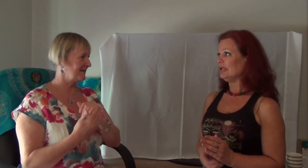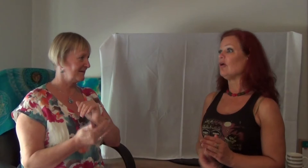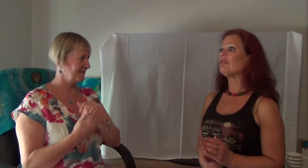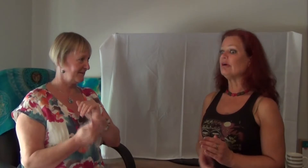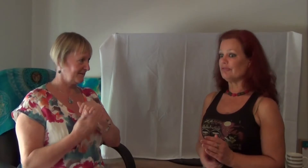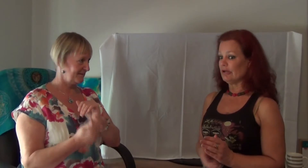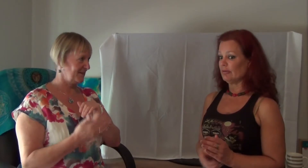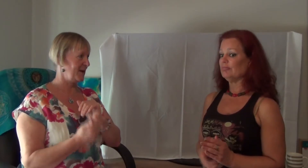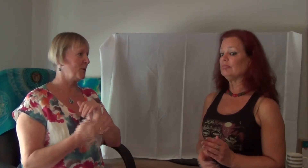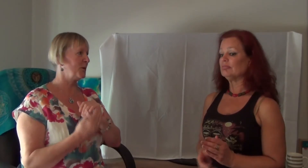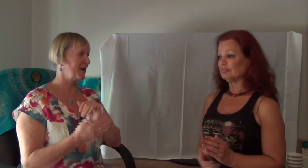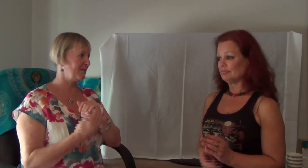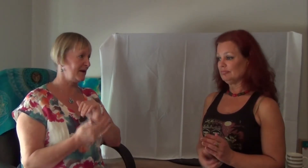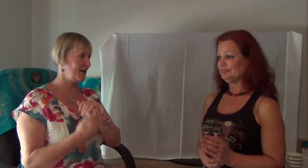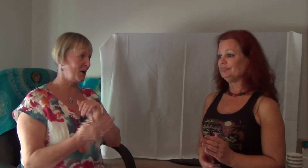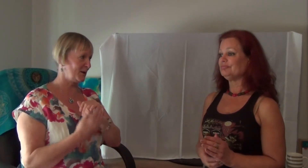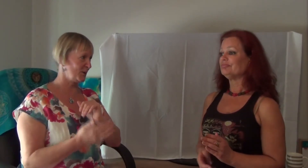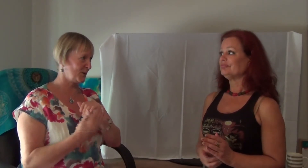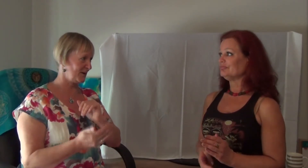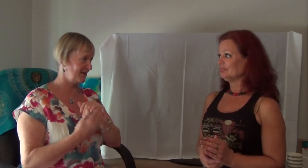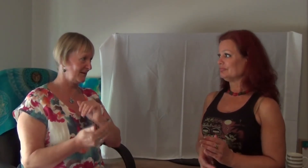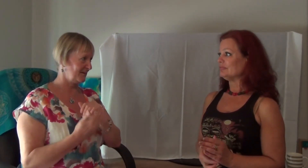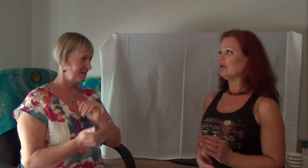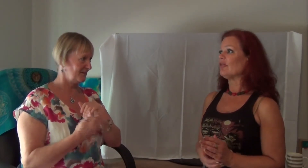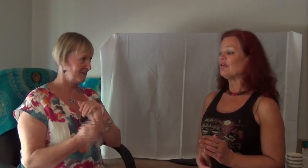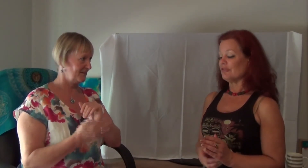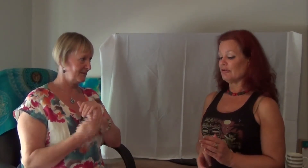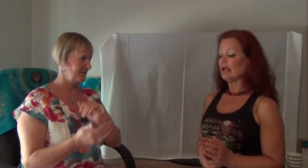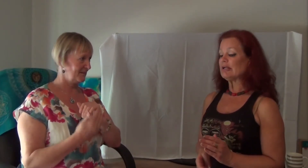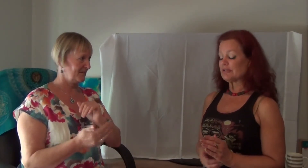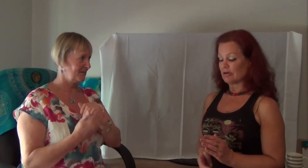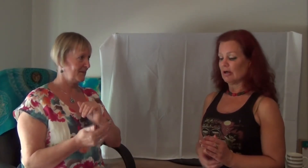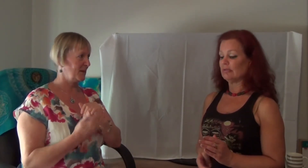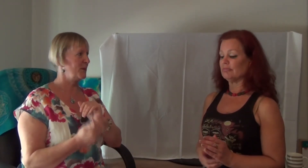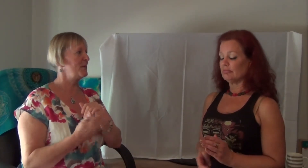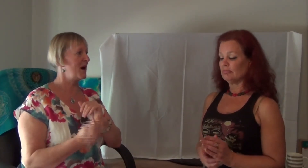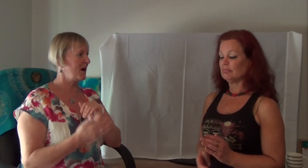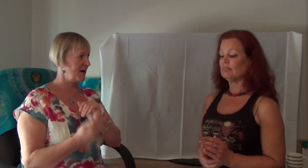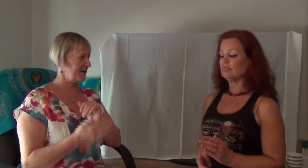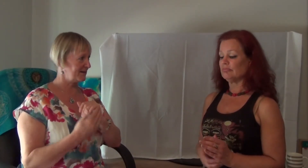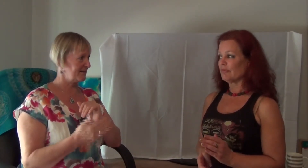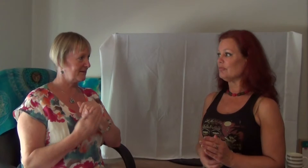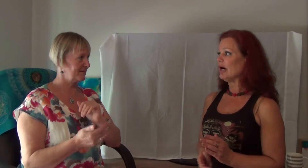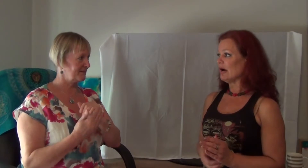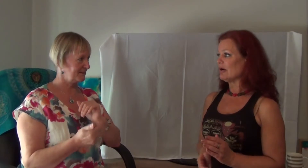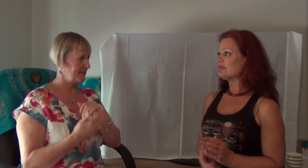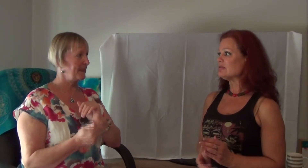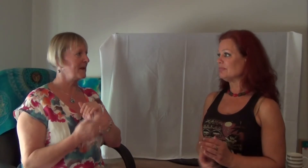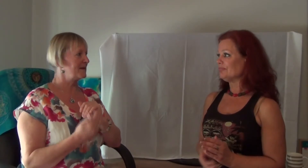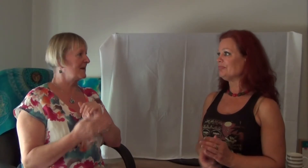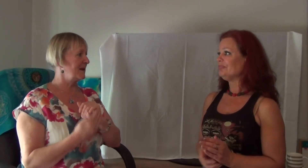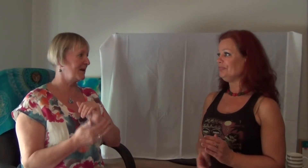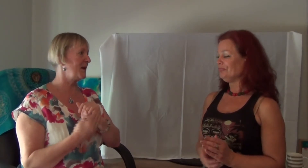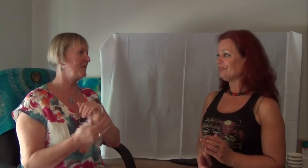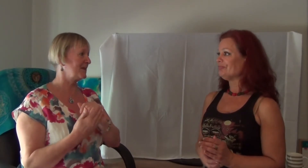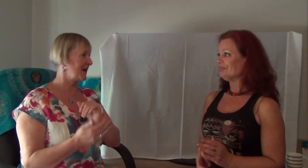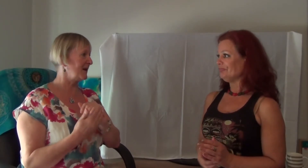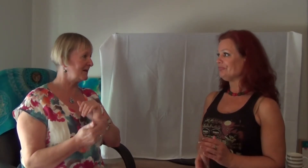And all their fear. And all their fear that I took on. And all their fear that I took on. Through my eyes. Through my eyes. Seeing them scared.